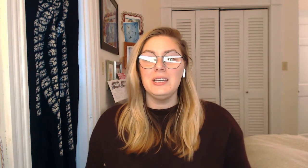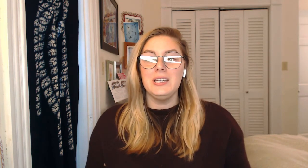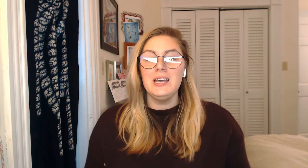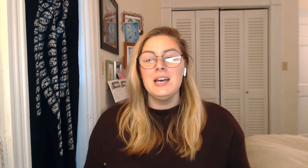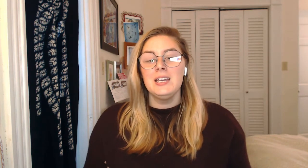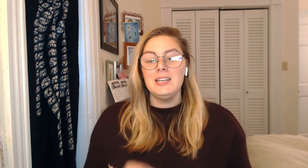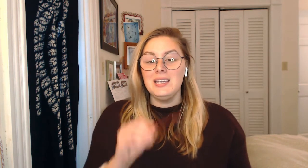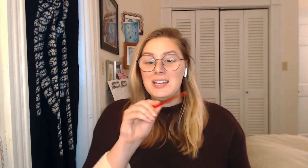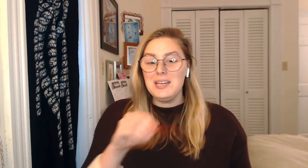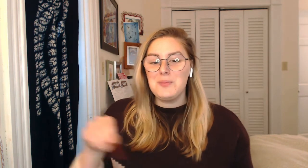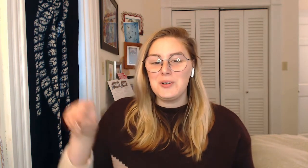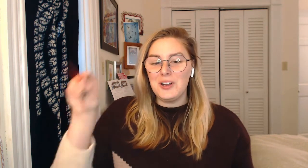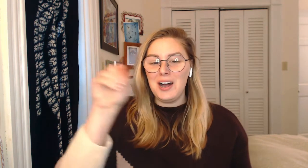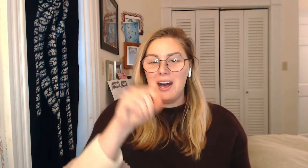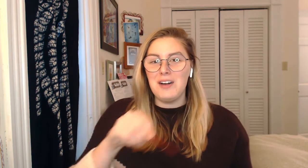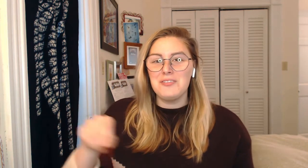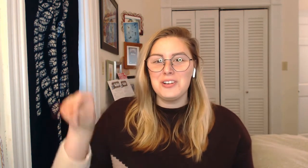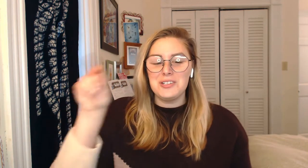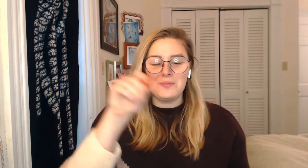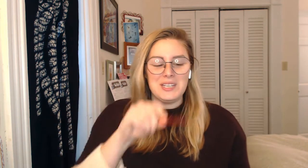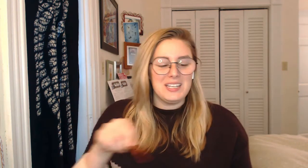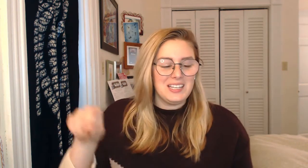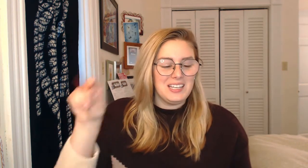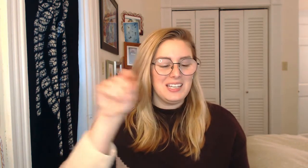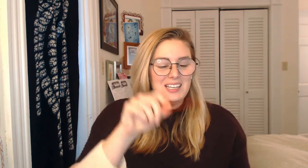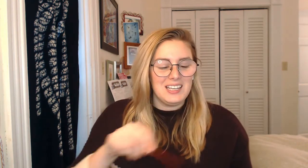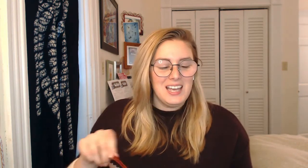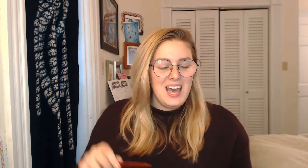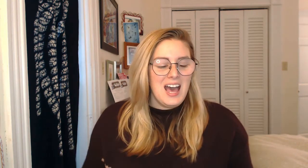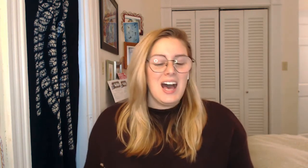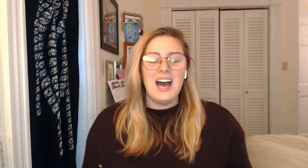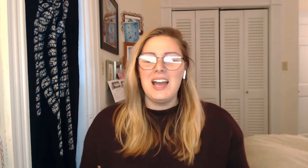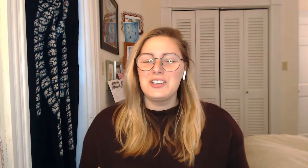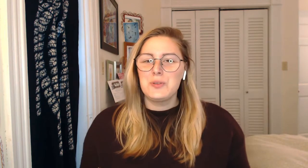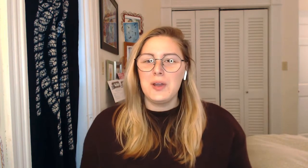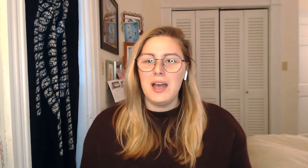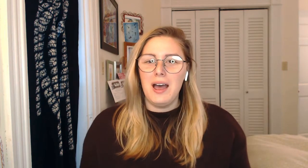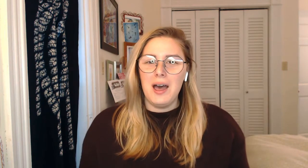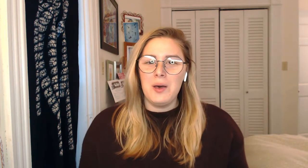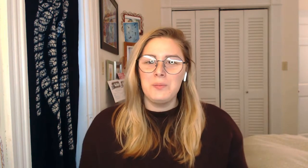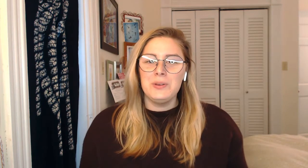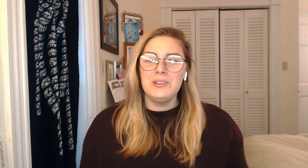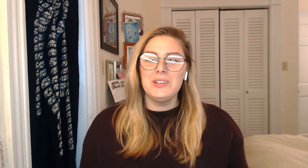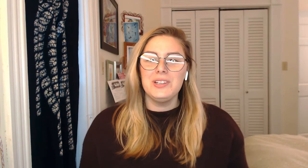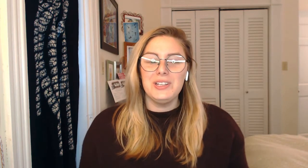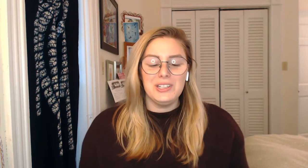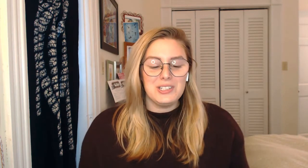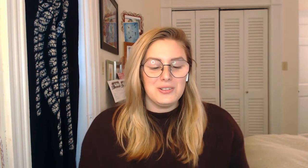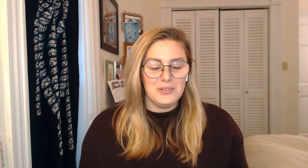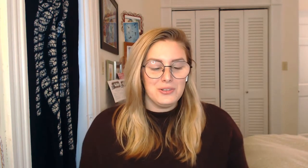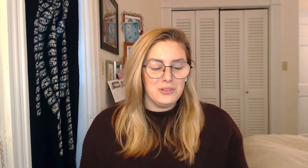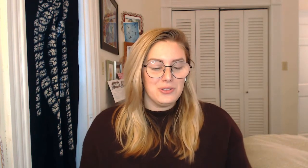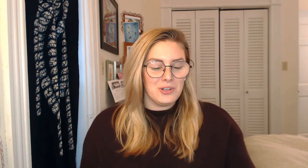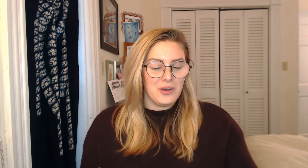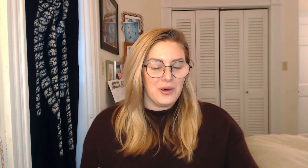He proffers me. I tremble to know